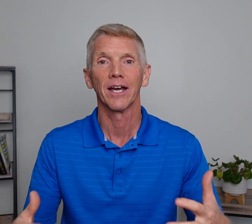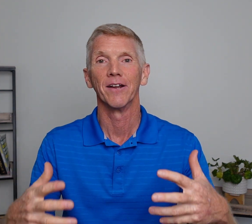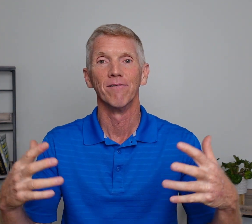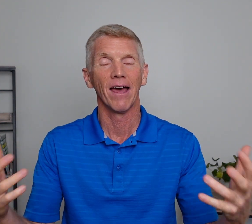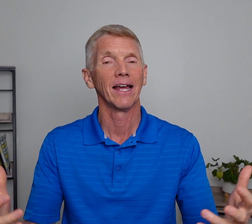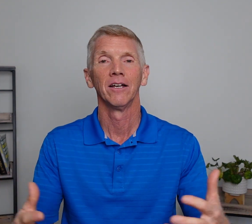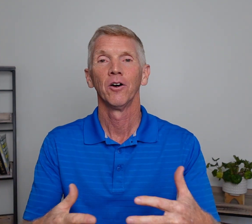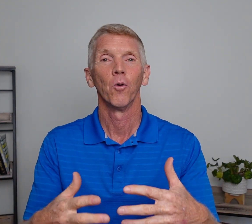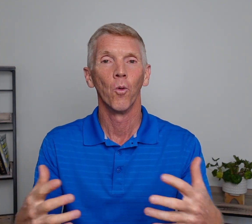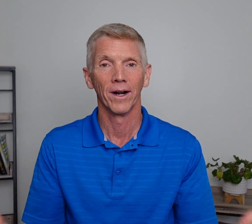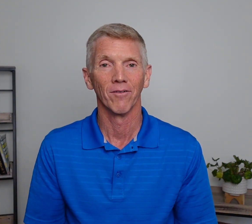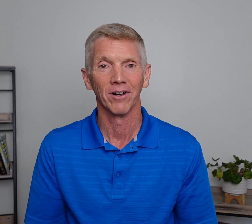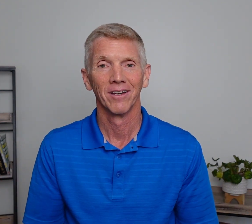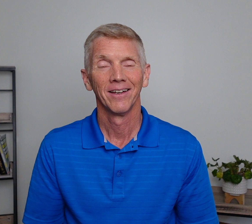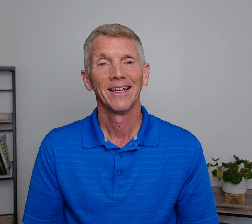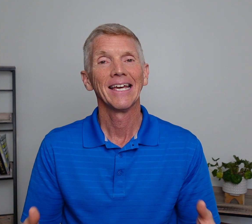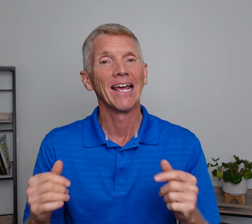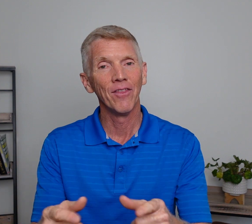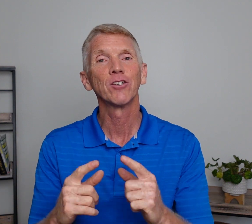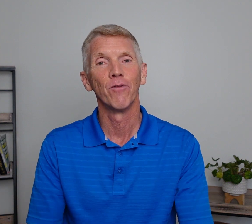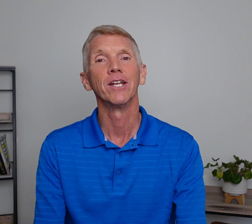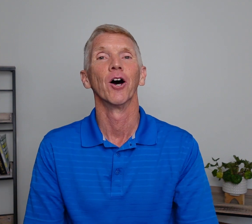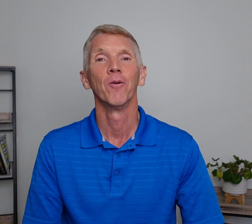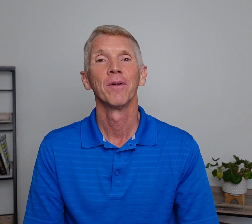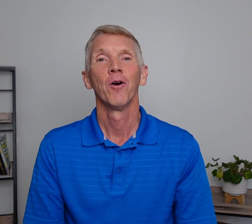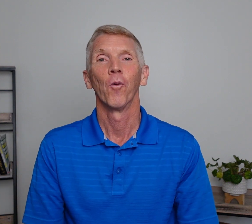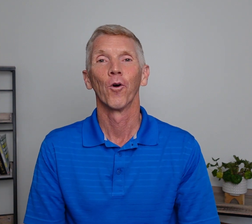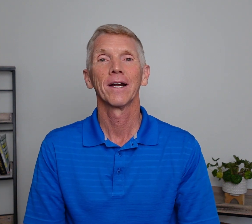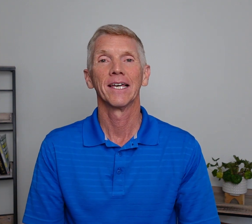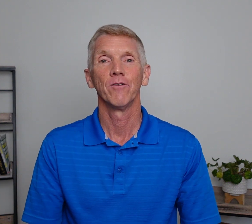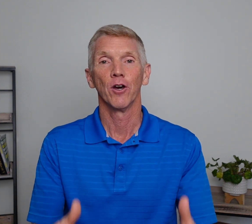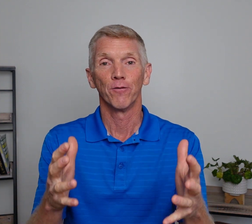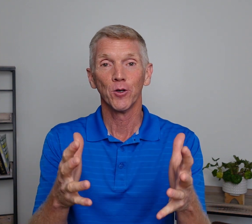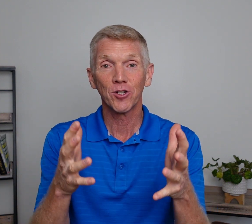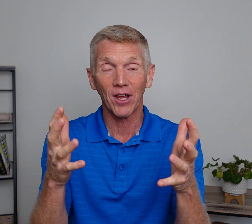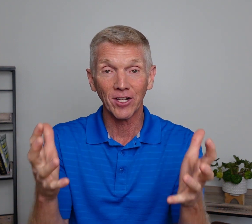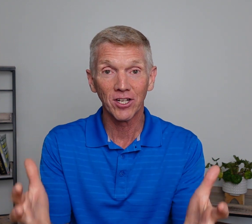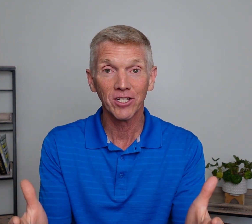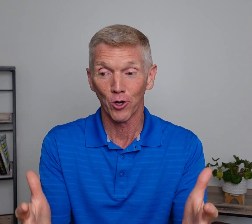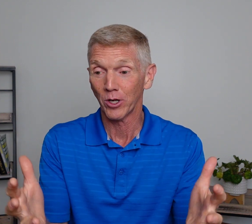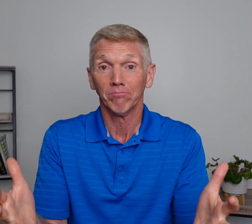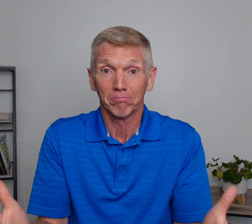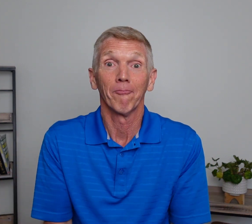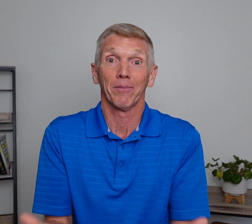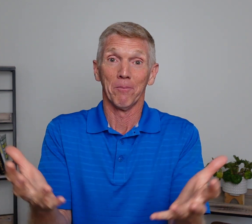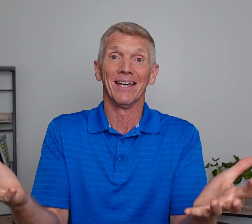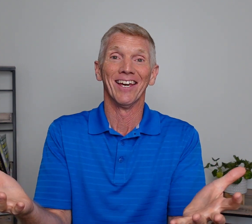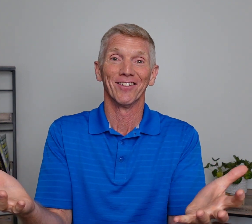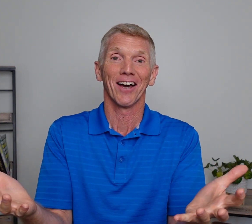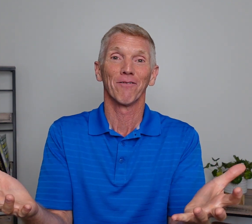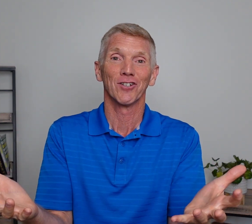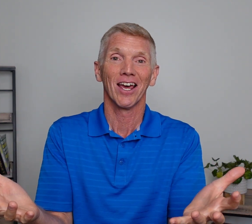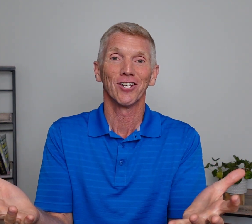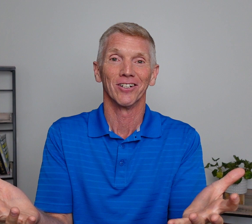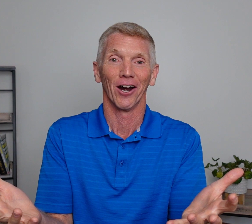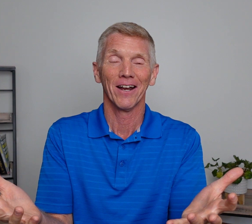an event, whatever. In this video, we're going to give you a few sentences so you can begin the conversation, all right?